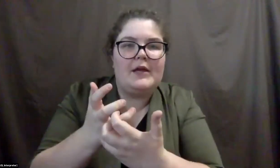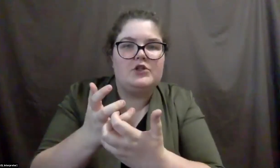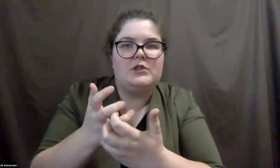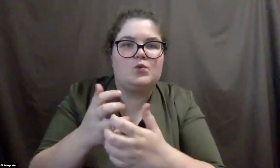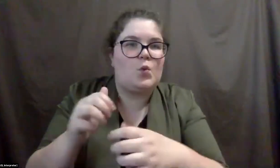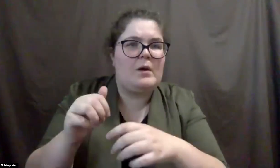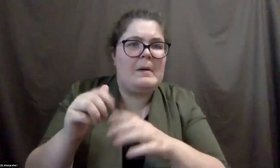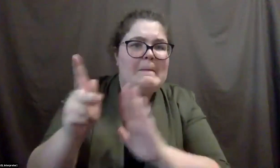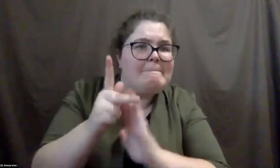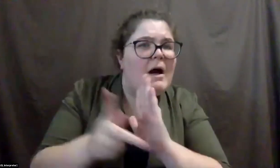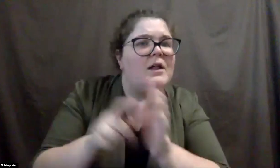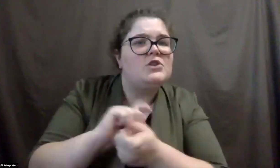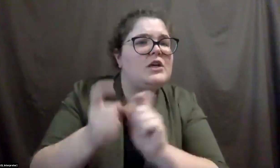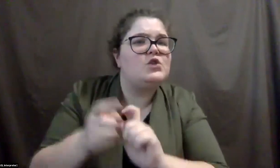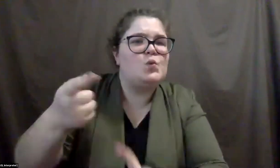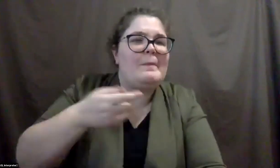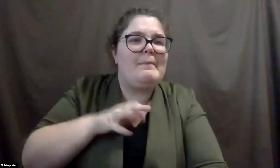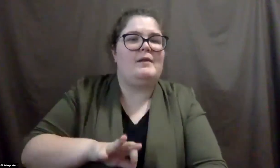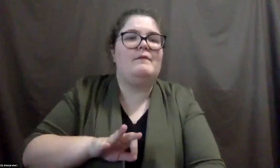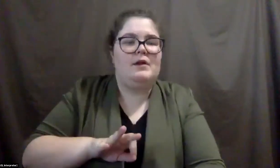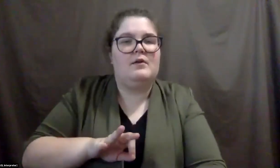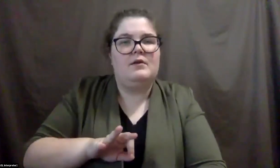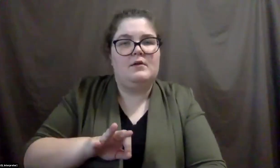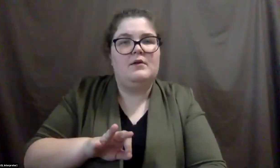would be most beneficial. There's,